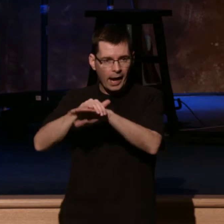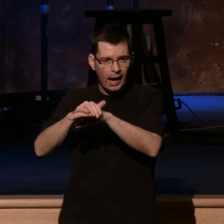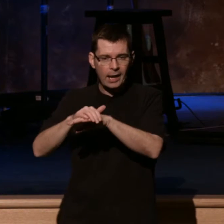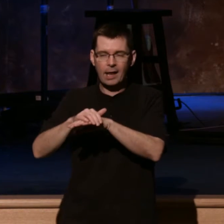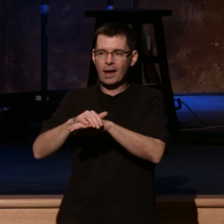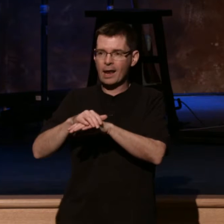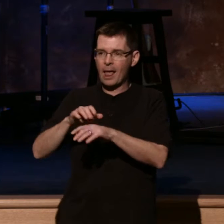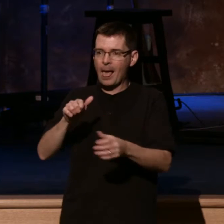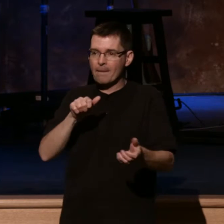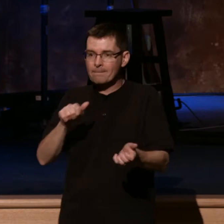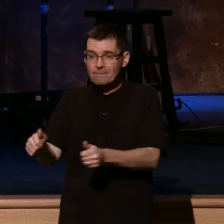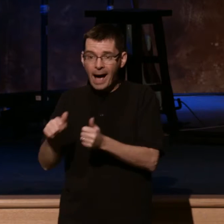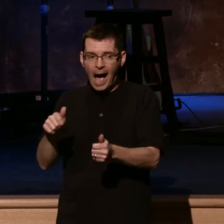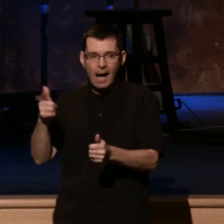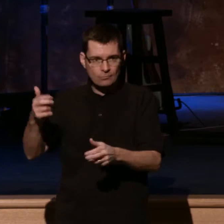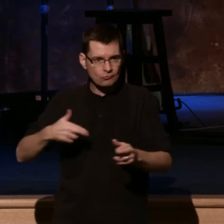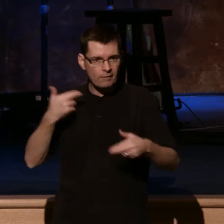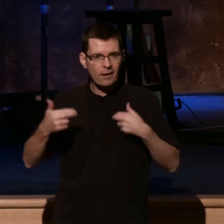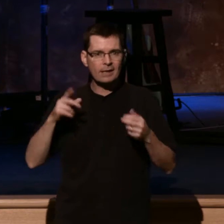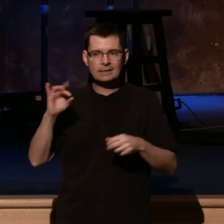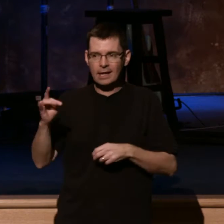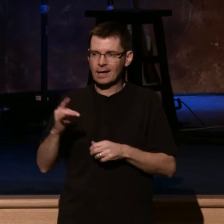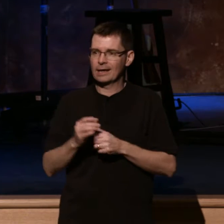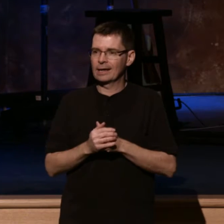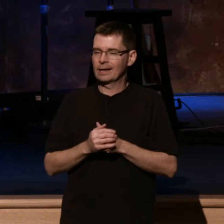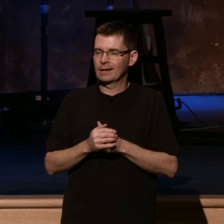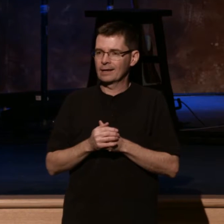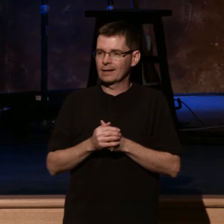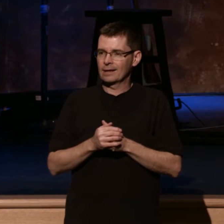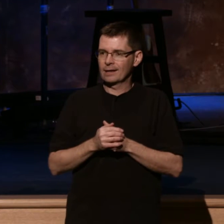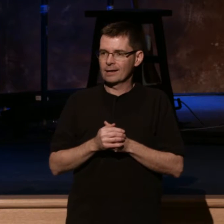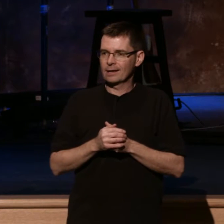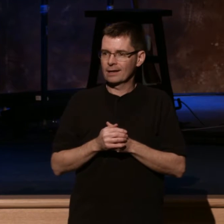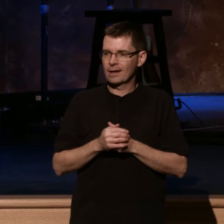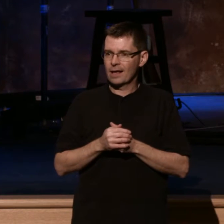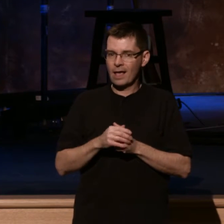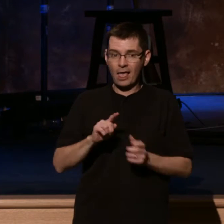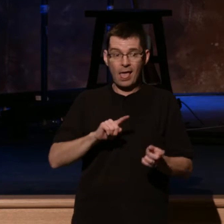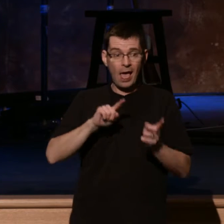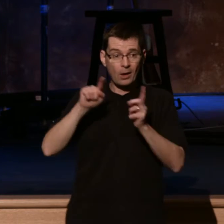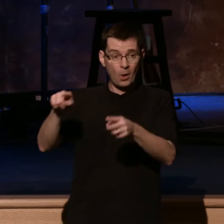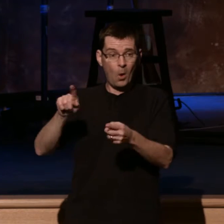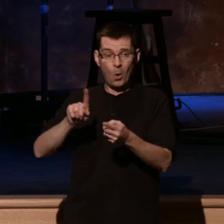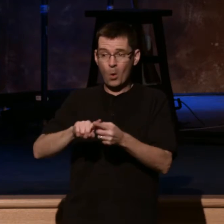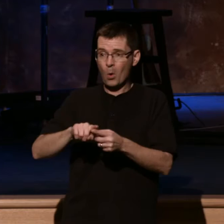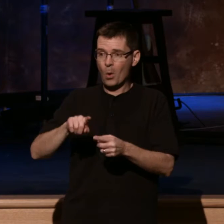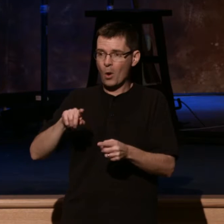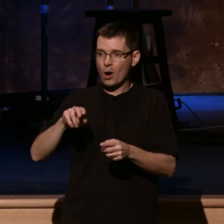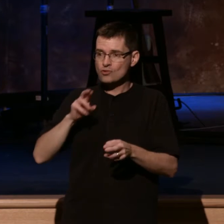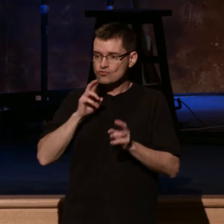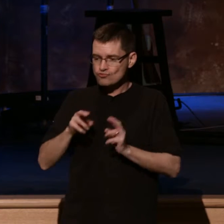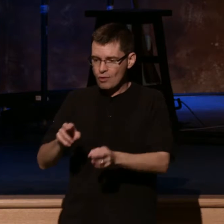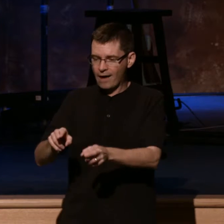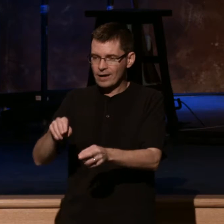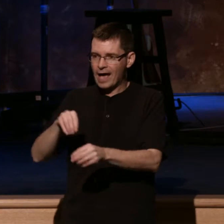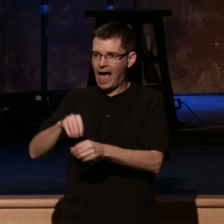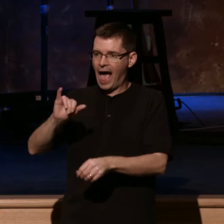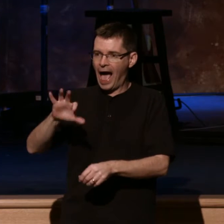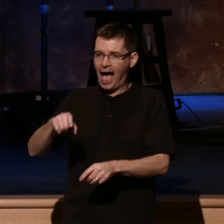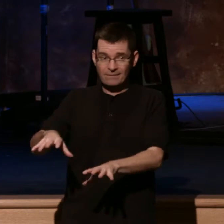I'm Baptist. They were going down to the river, cutting a hole in the ice, and baptizing people in frozen water. And when the Baptists do